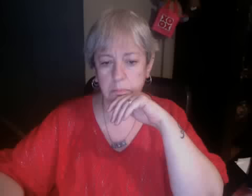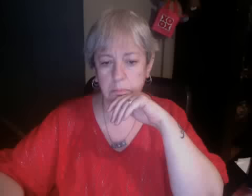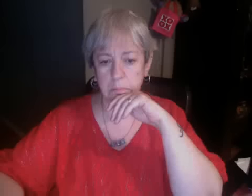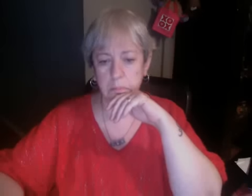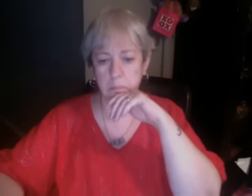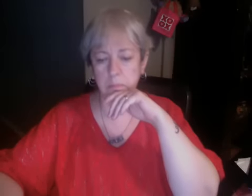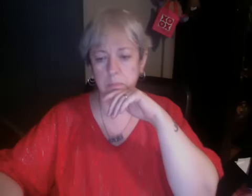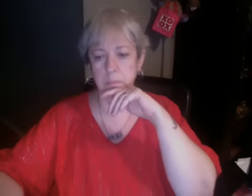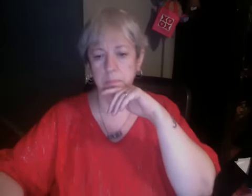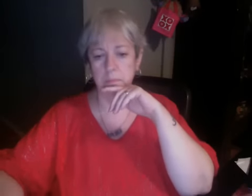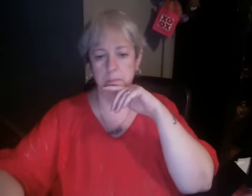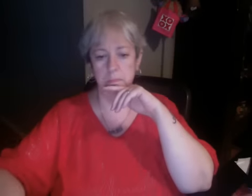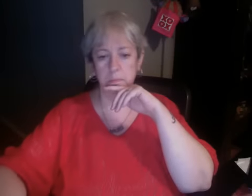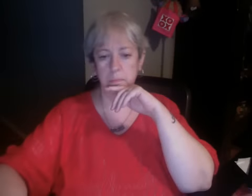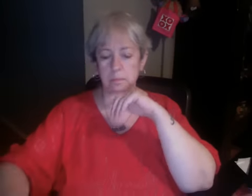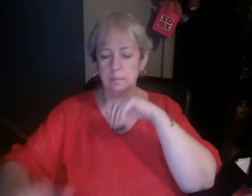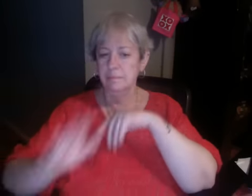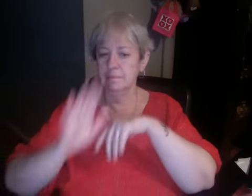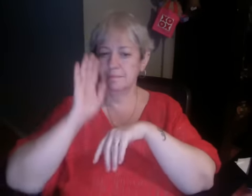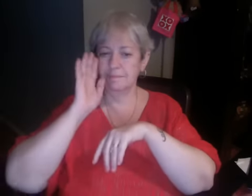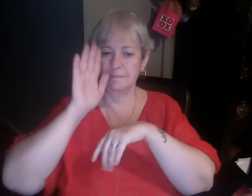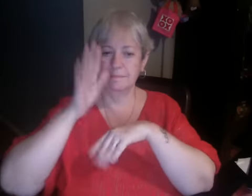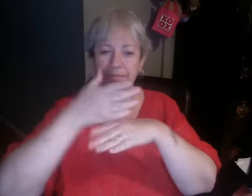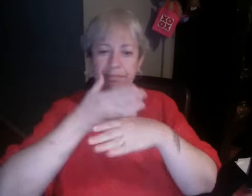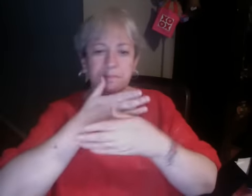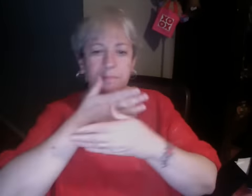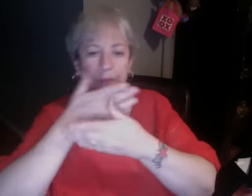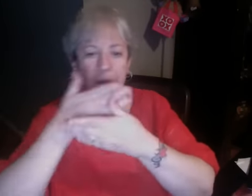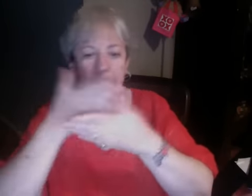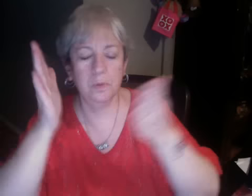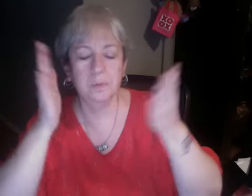Now, we hope our victim has a record.